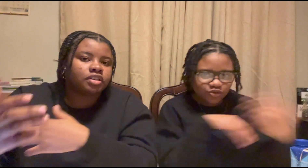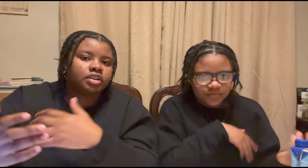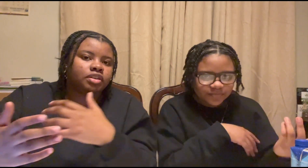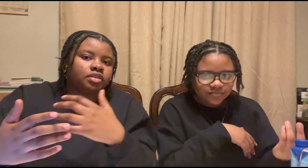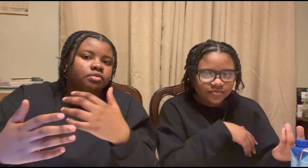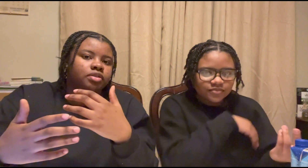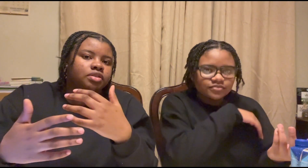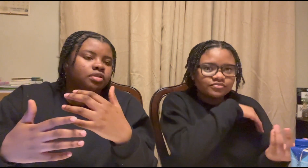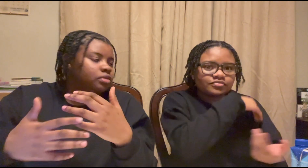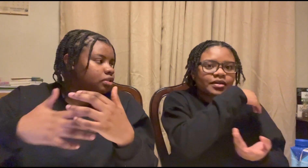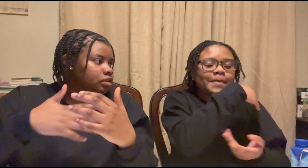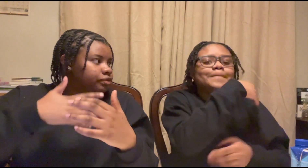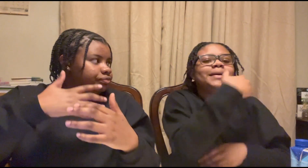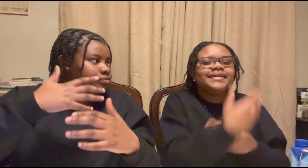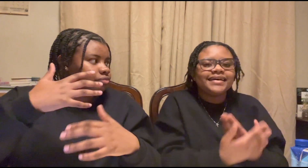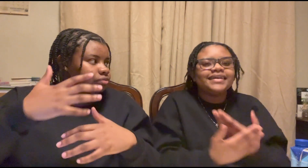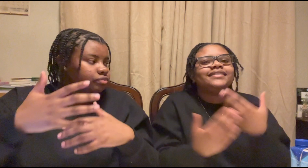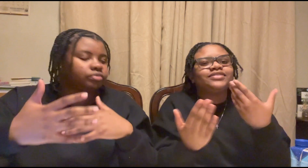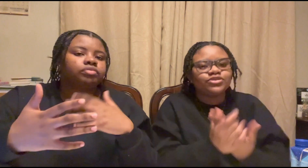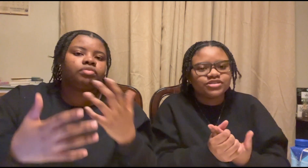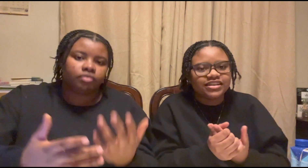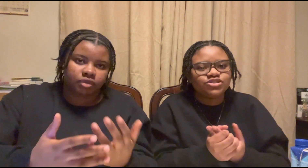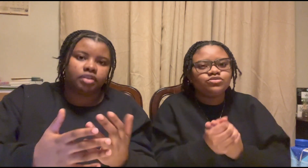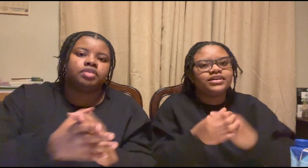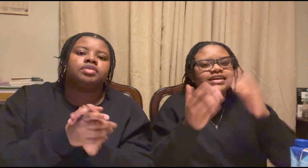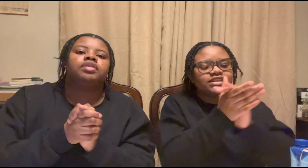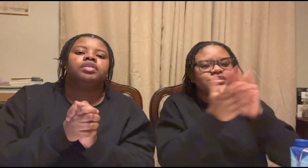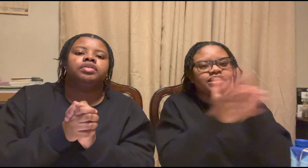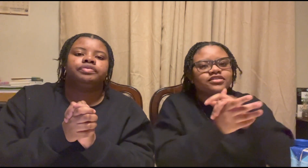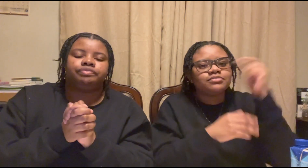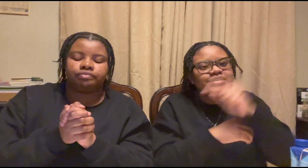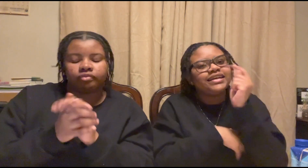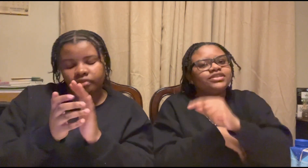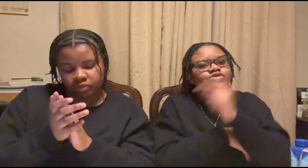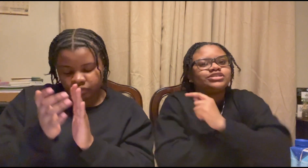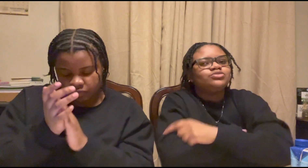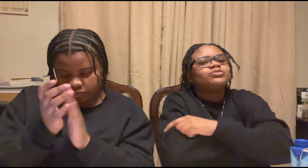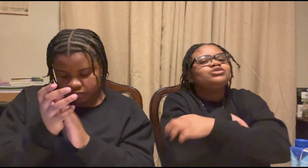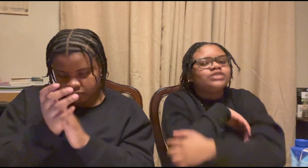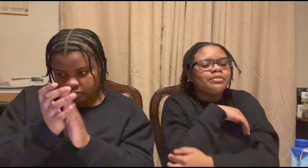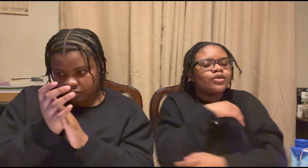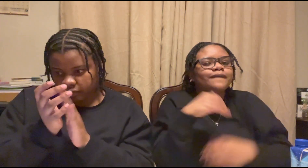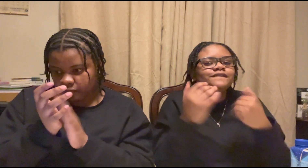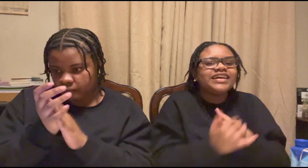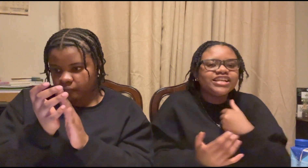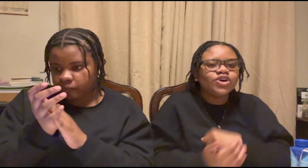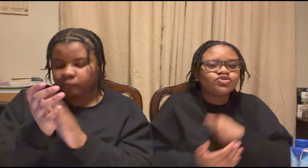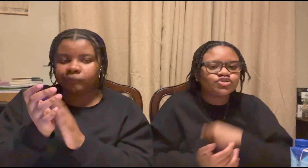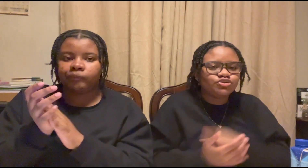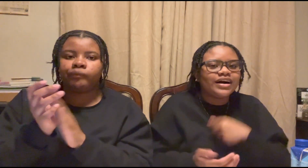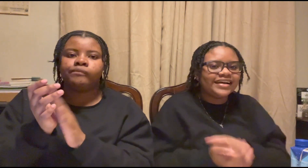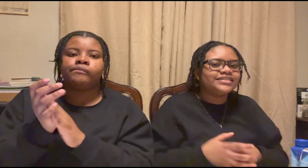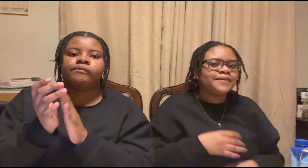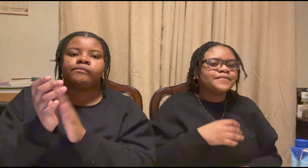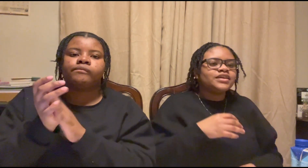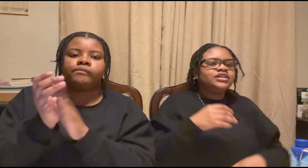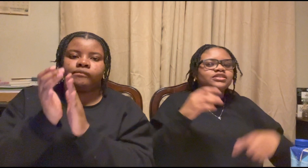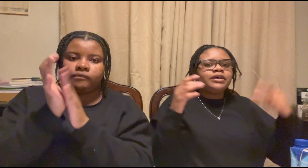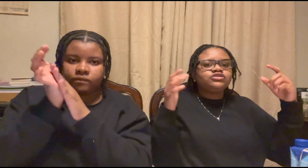what is it what is it monday and thursdays you could catch us here monday and thursday when we drop our videos for you guys so make sure you